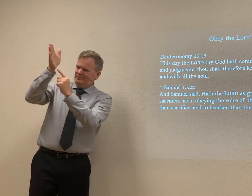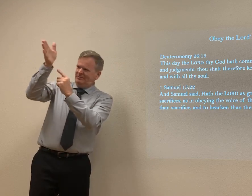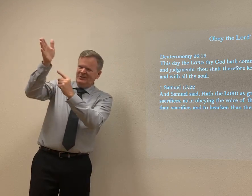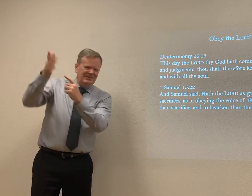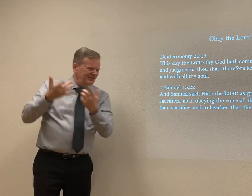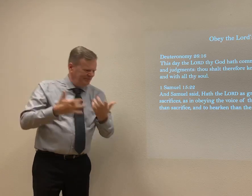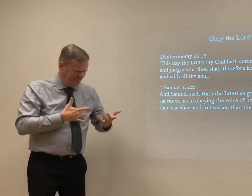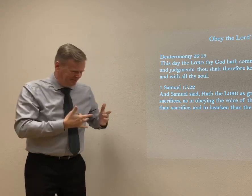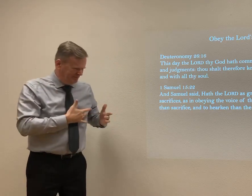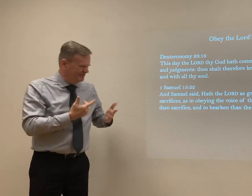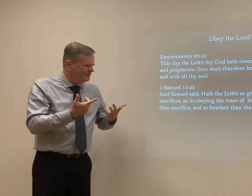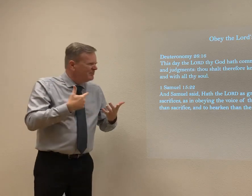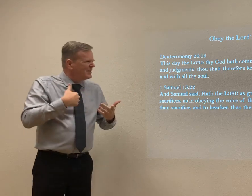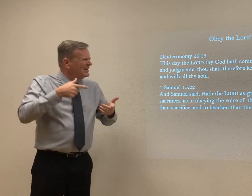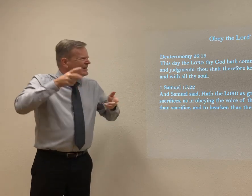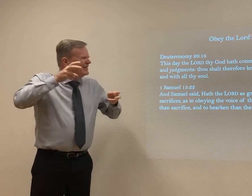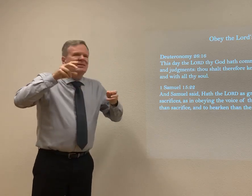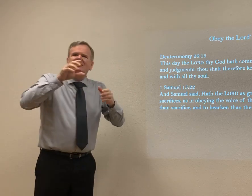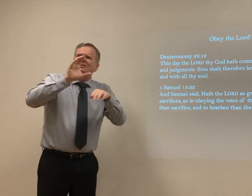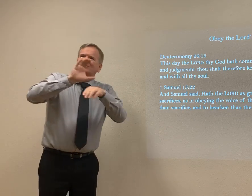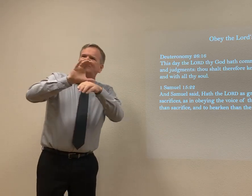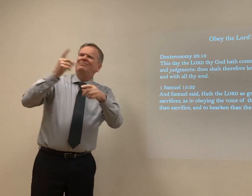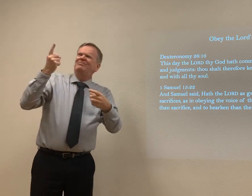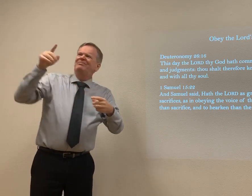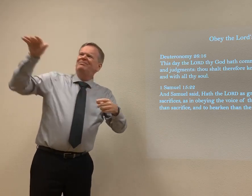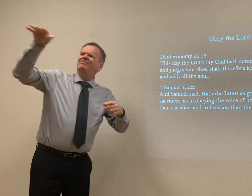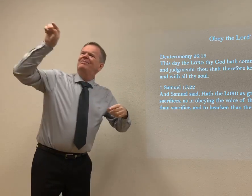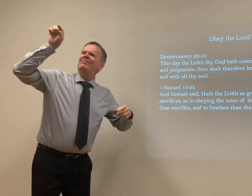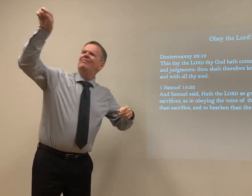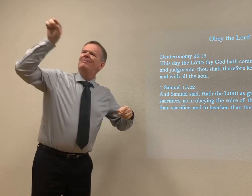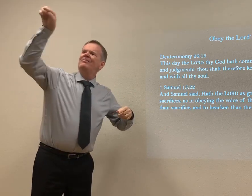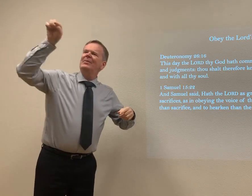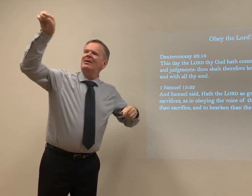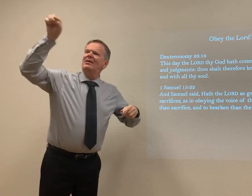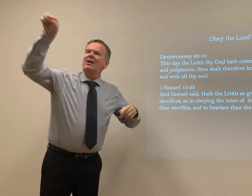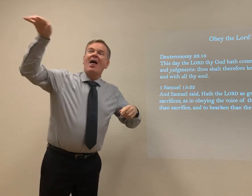but I feel that he's calling me. I feel like I need to take a church somewhere in that area.